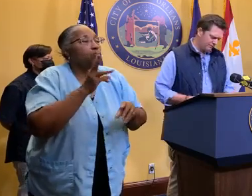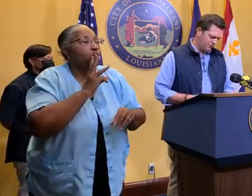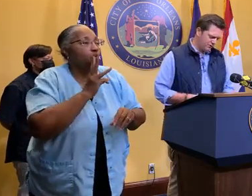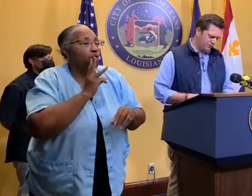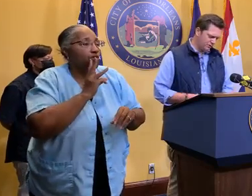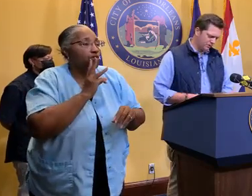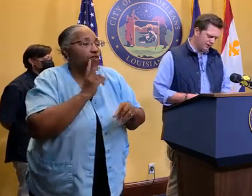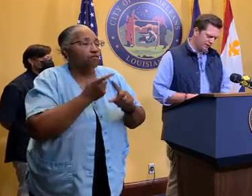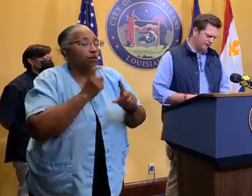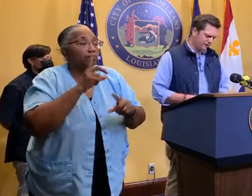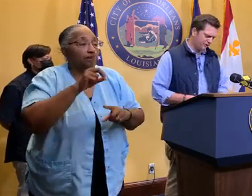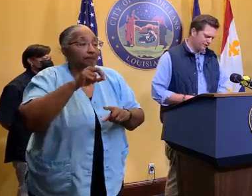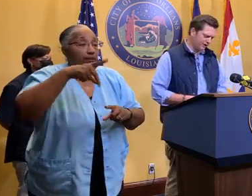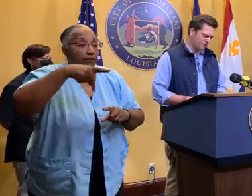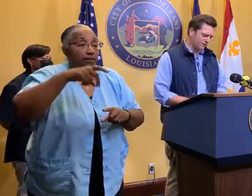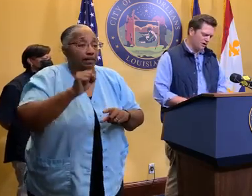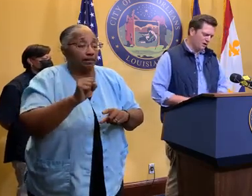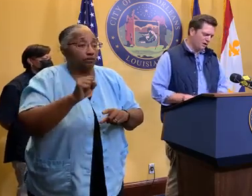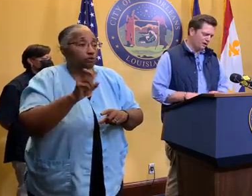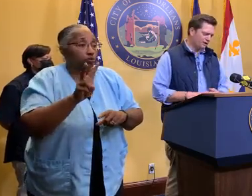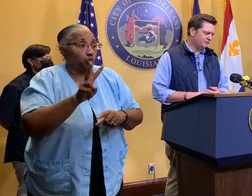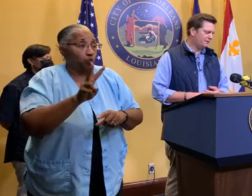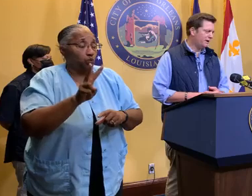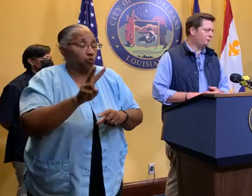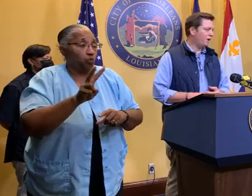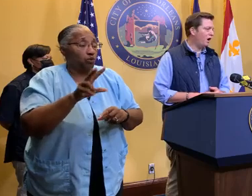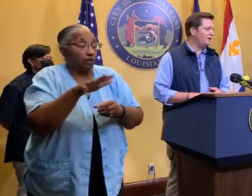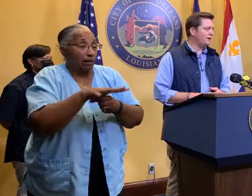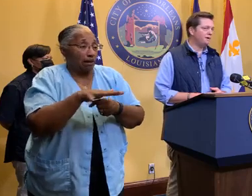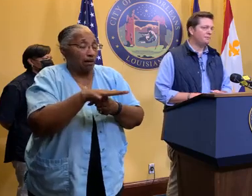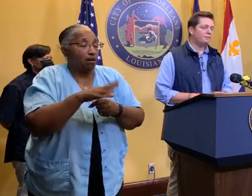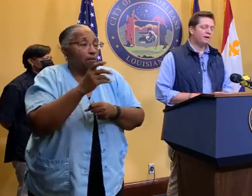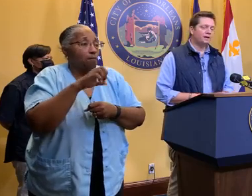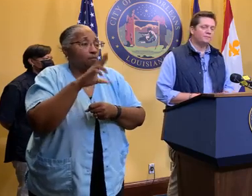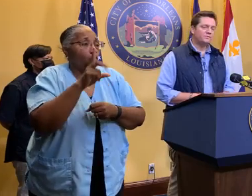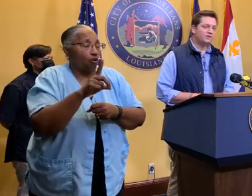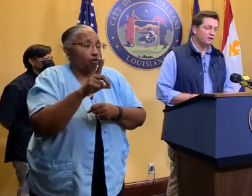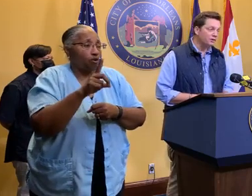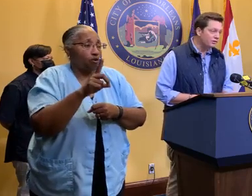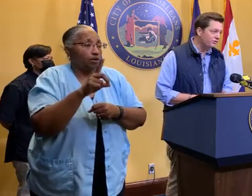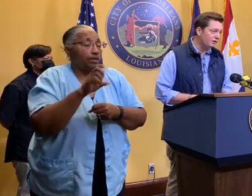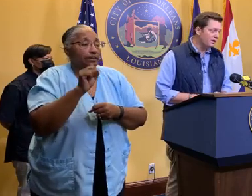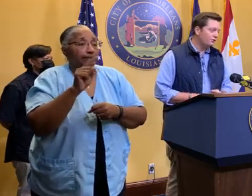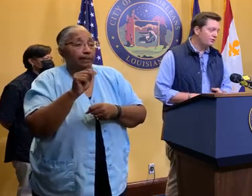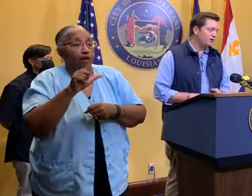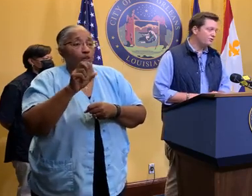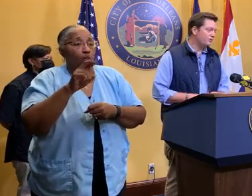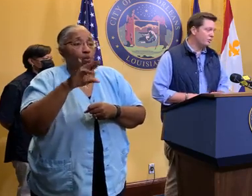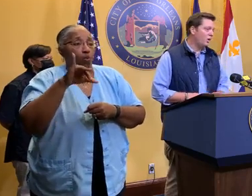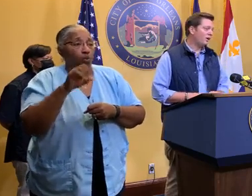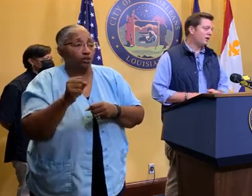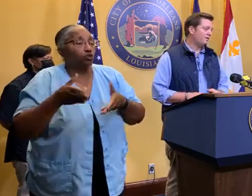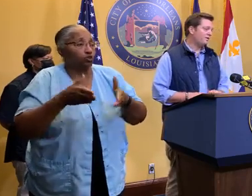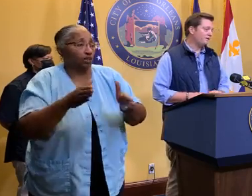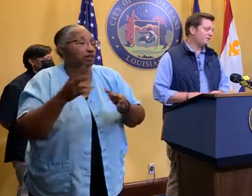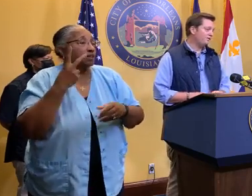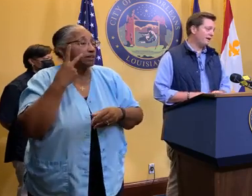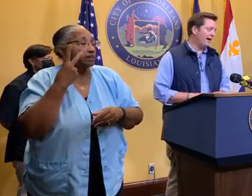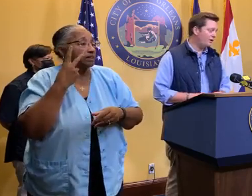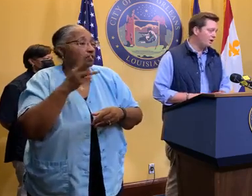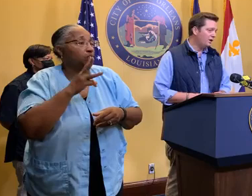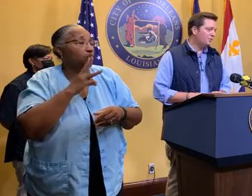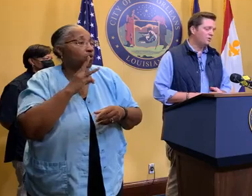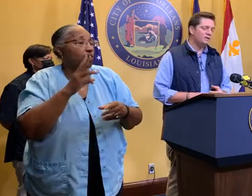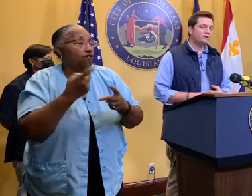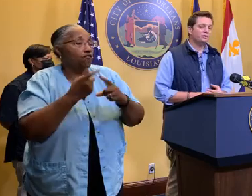2, located at the intersection of Broad and St. Louis. So you're going to see some water out of the St. Louis